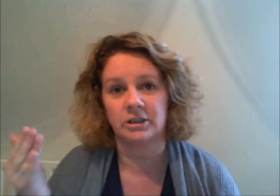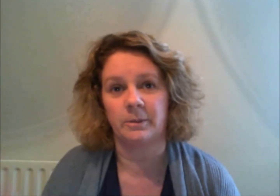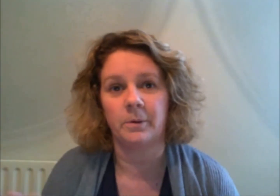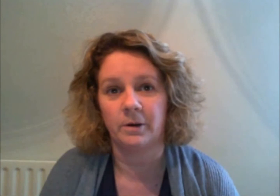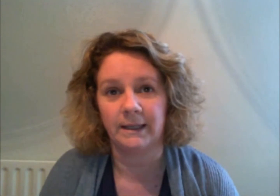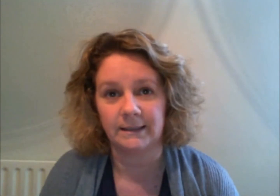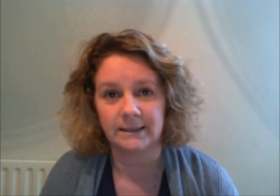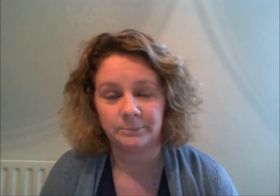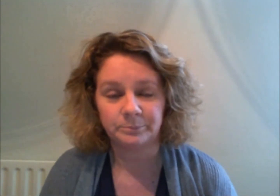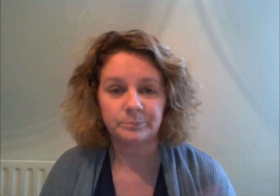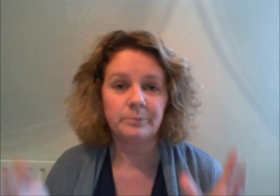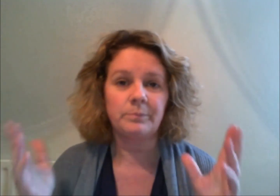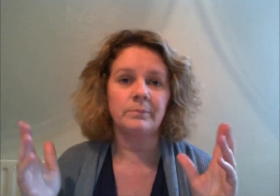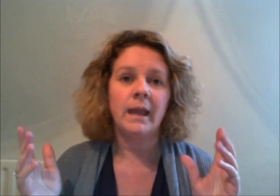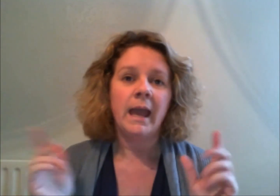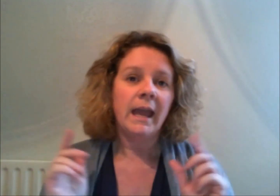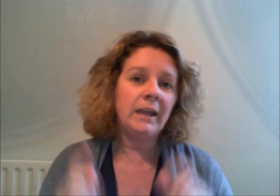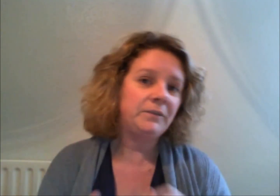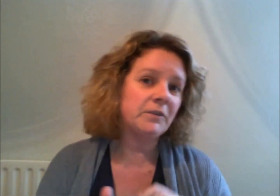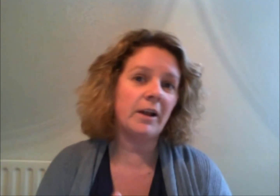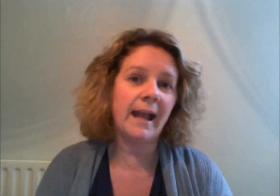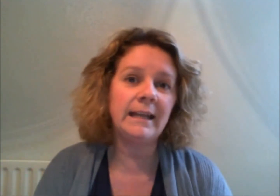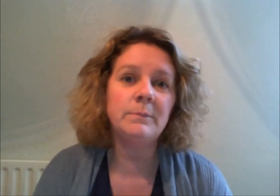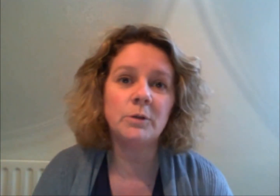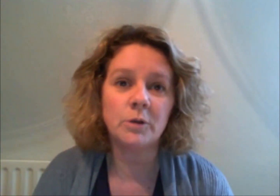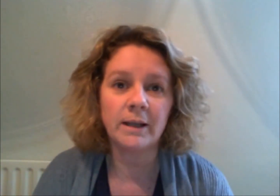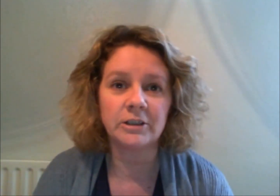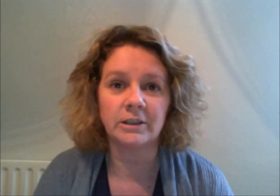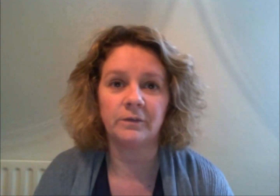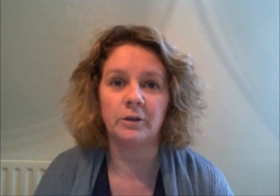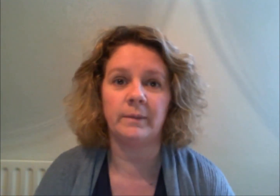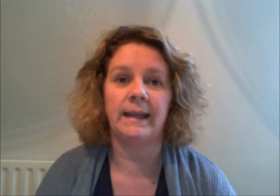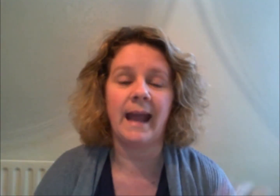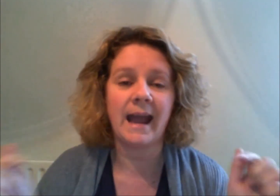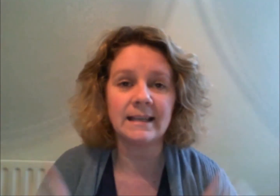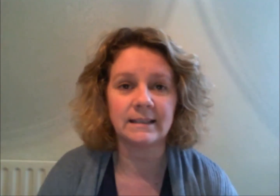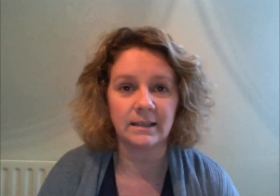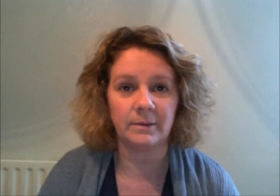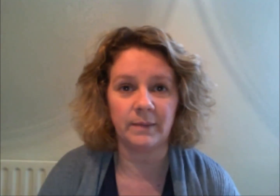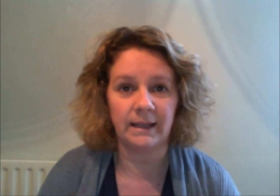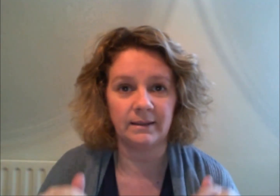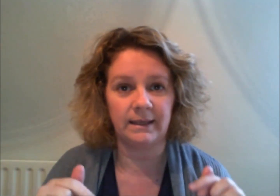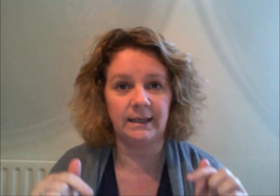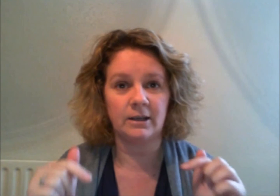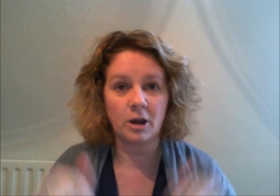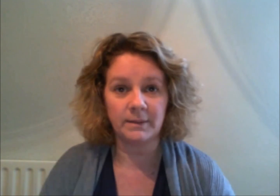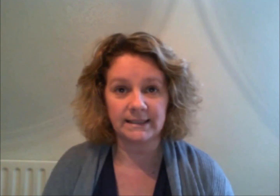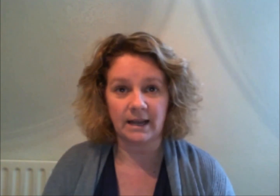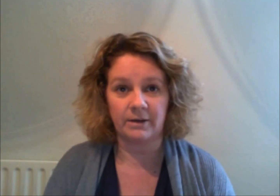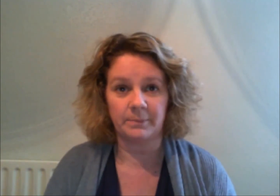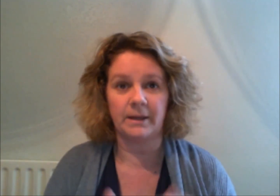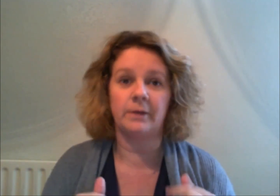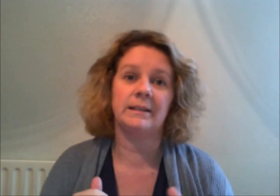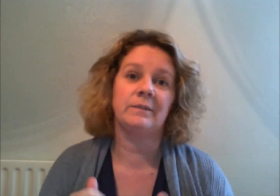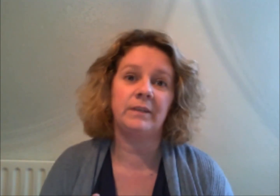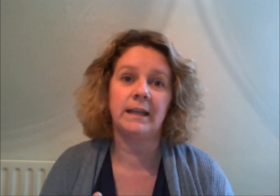the points if you've got any more questions for me ask them in the comments area below this video